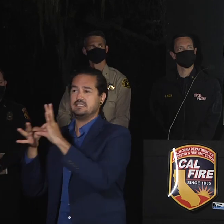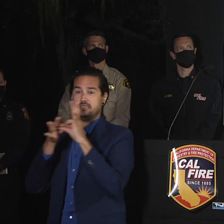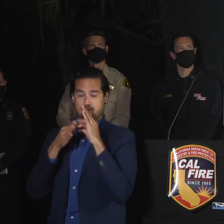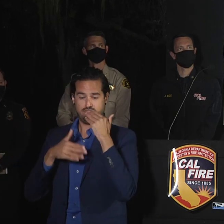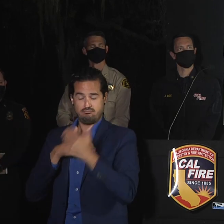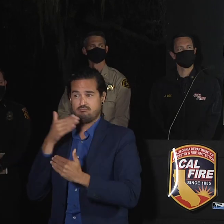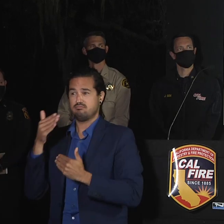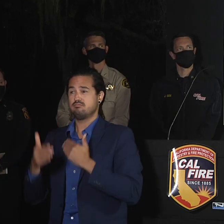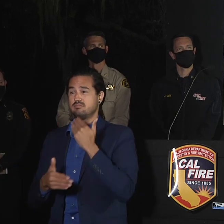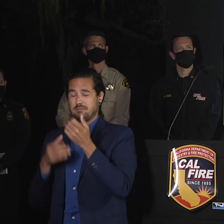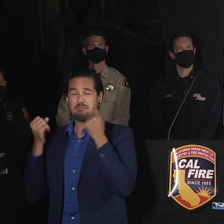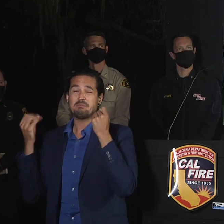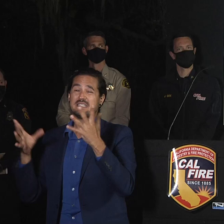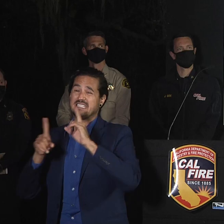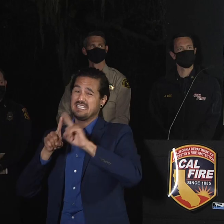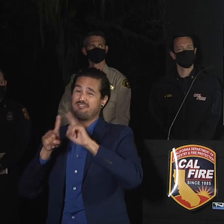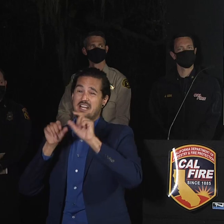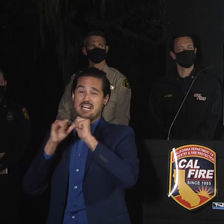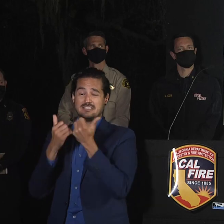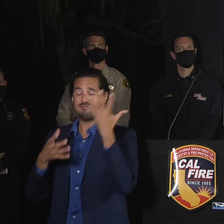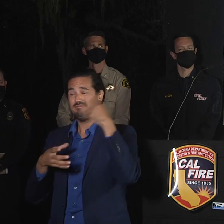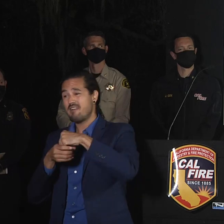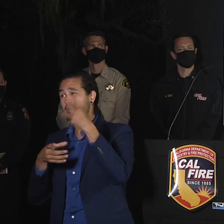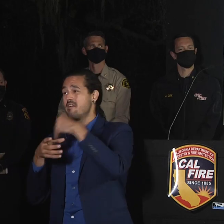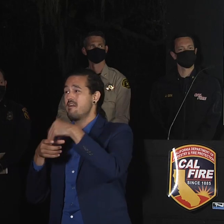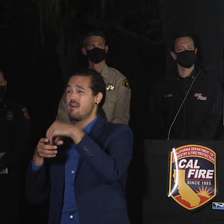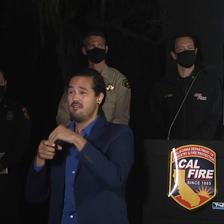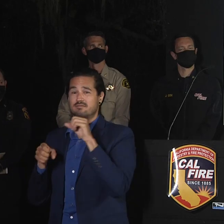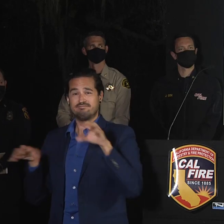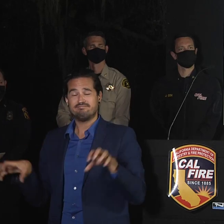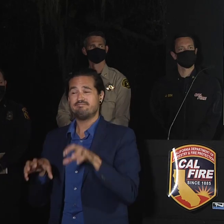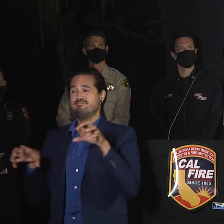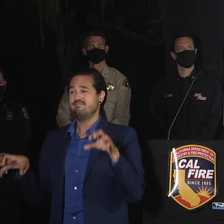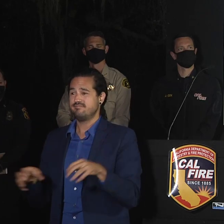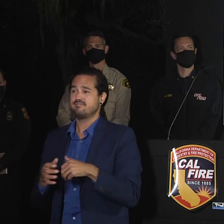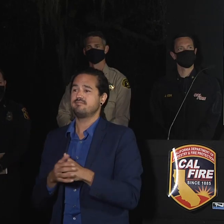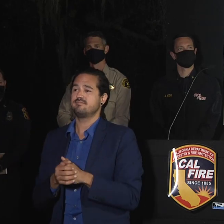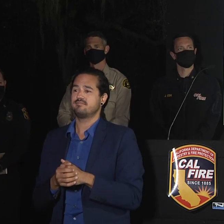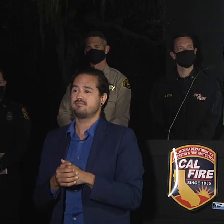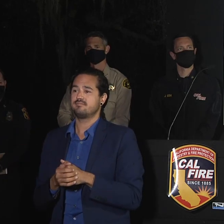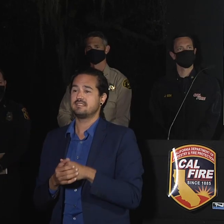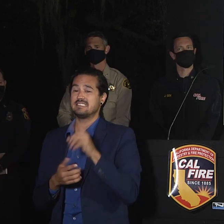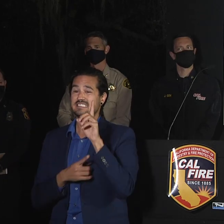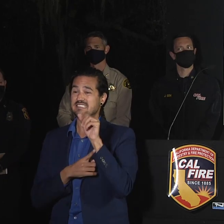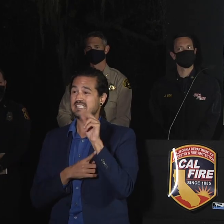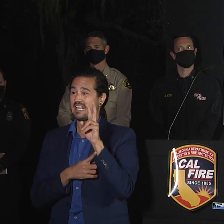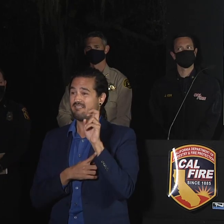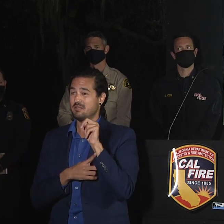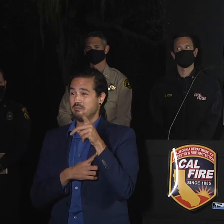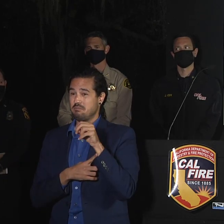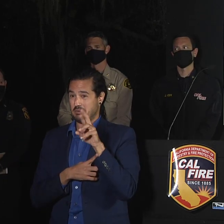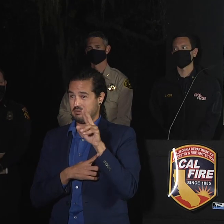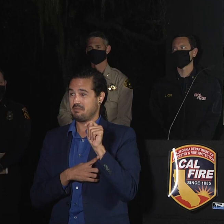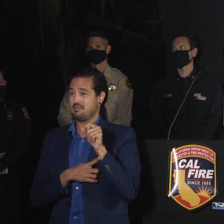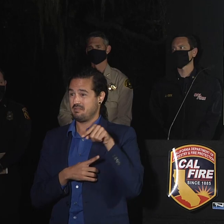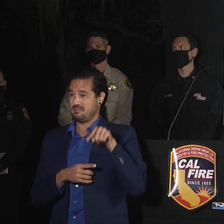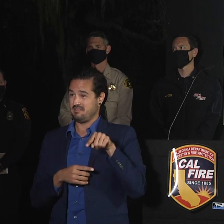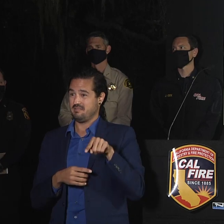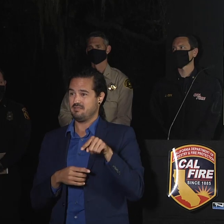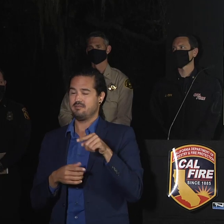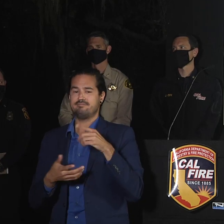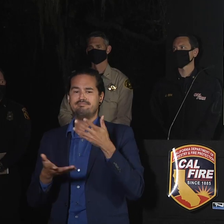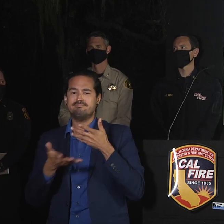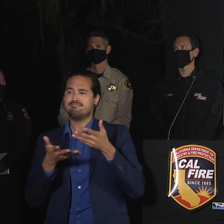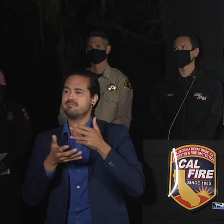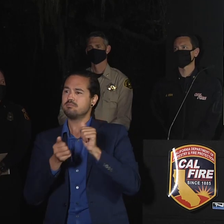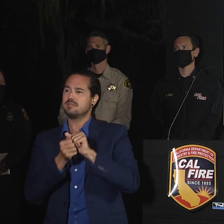community Davenport, you hear that we're working with PG&E and cooperation to get the electricity strung back in that area and get